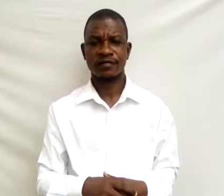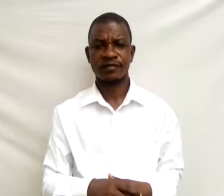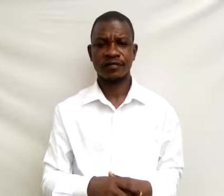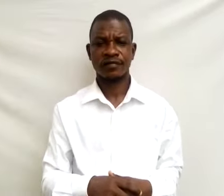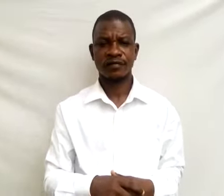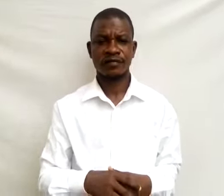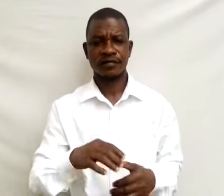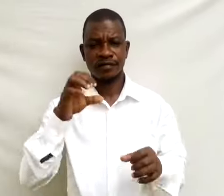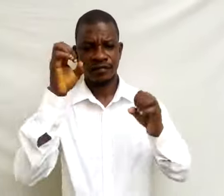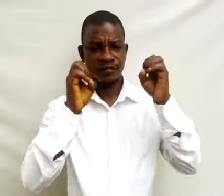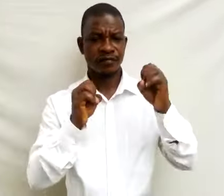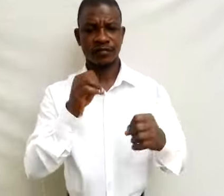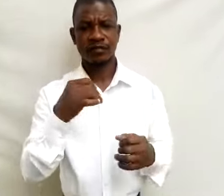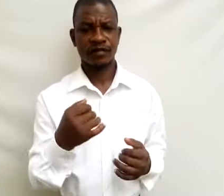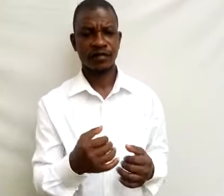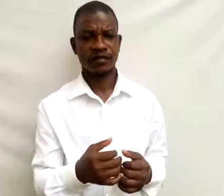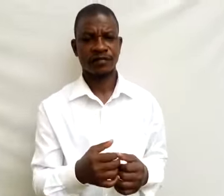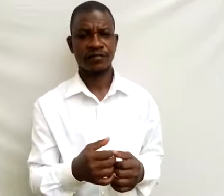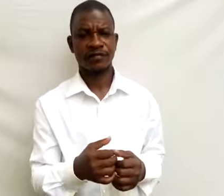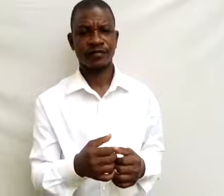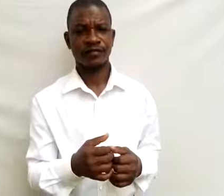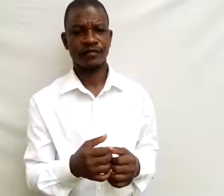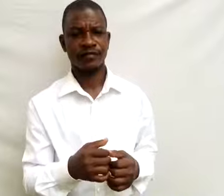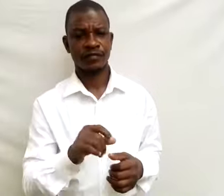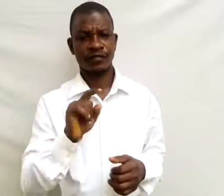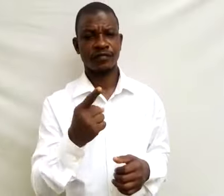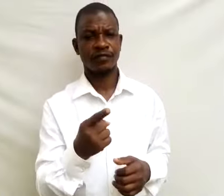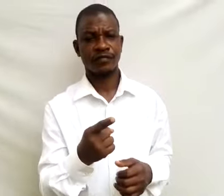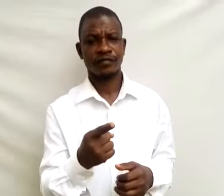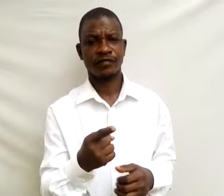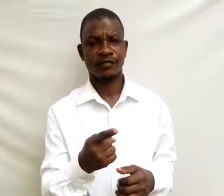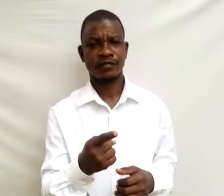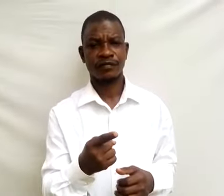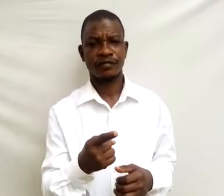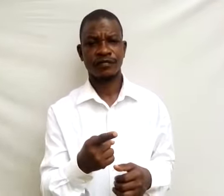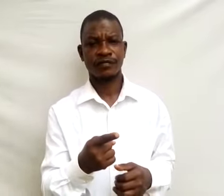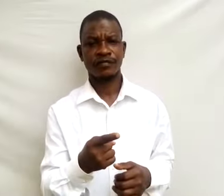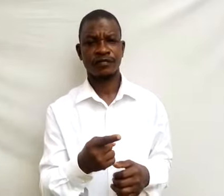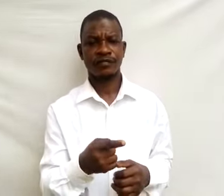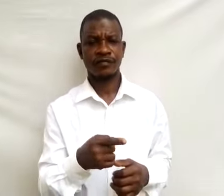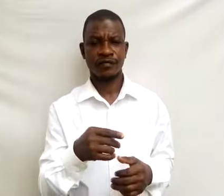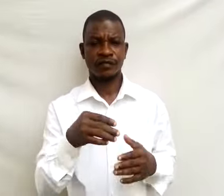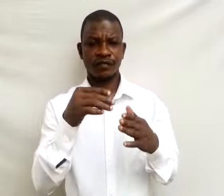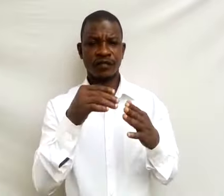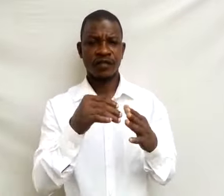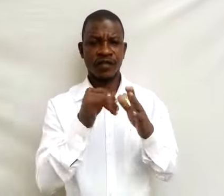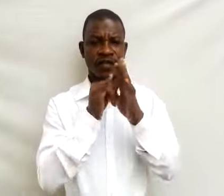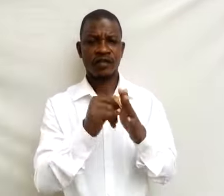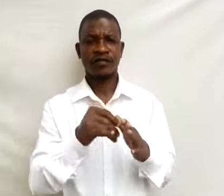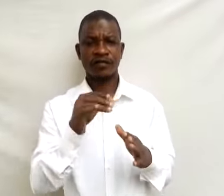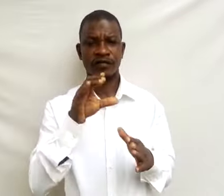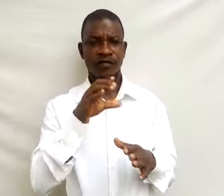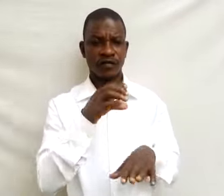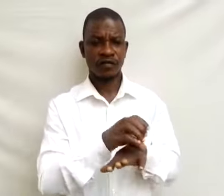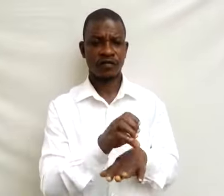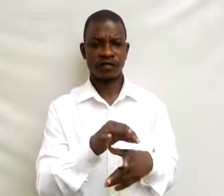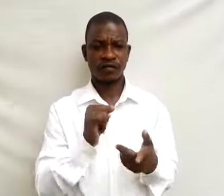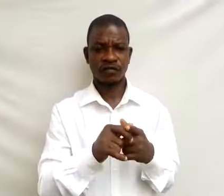Evaluation 1. Highlight causes of food shortage. 10.